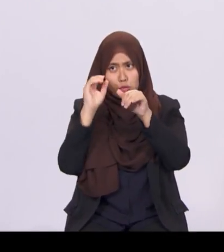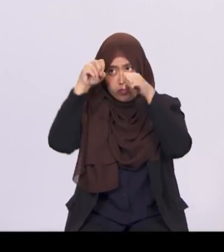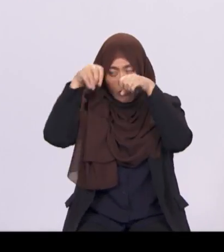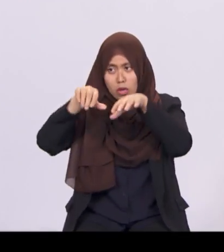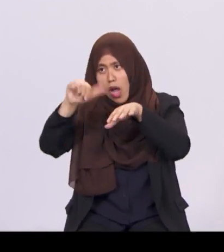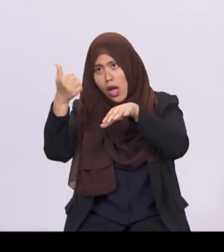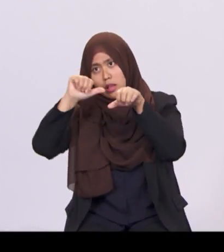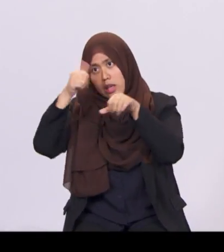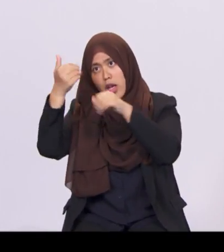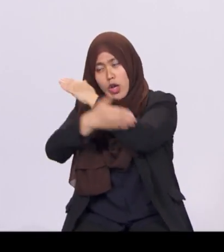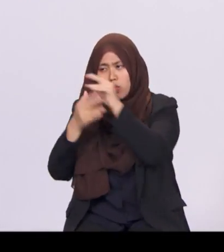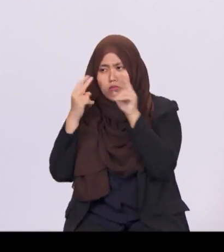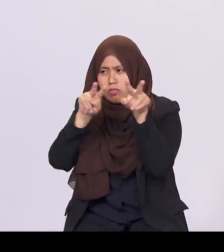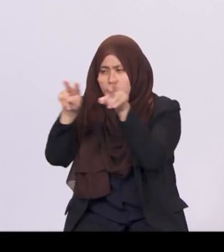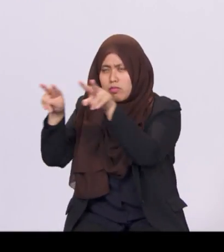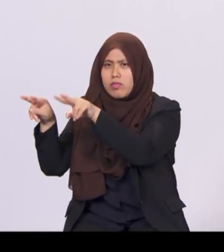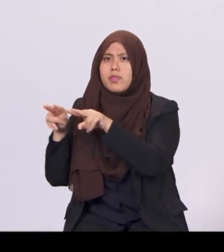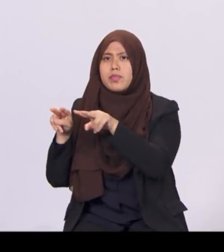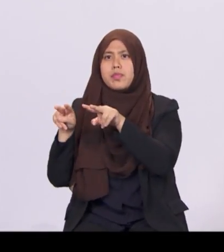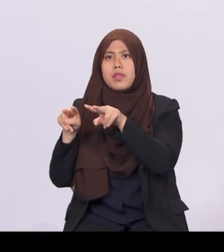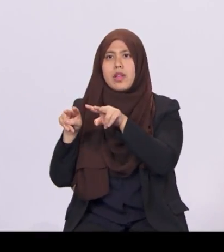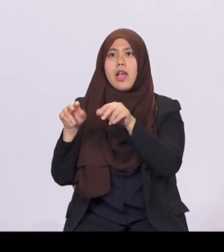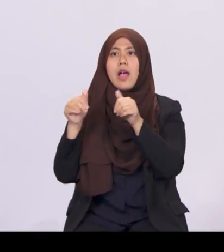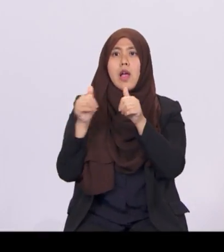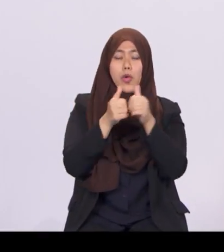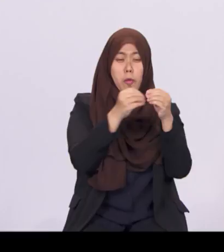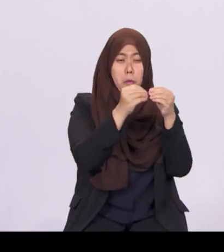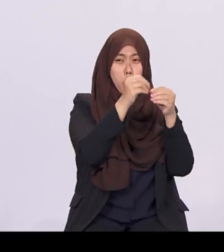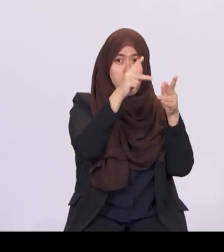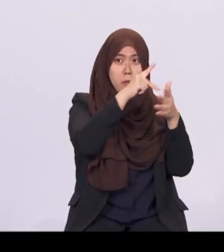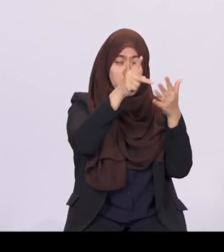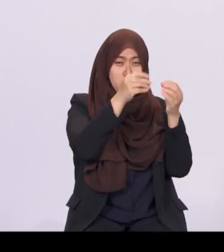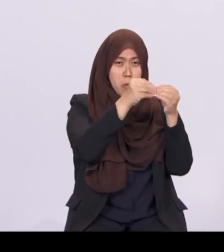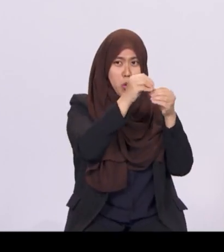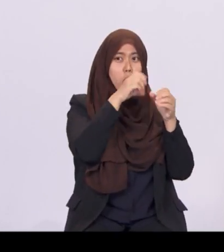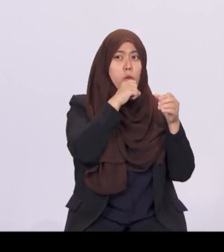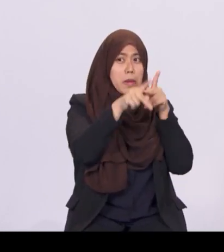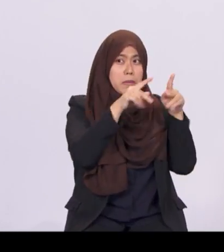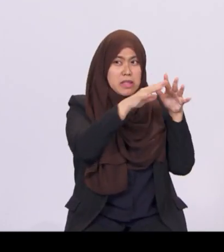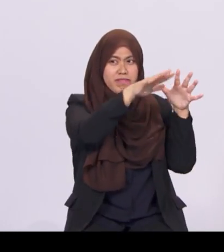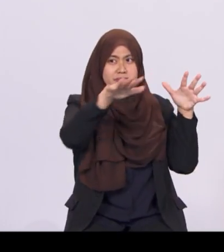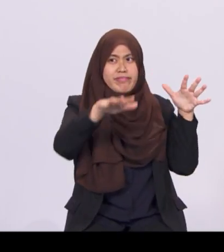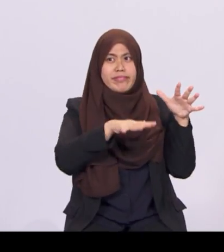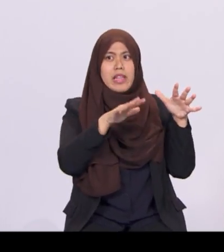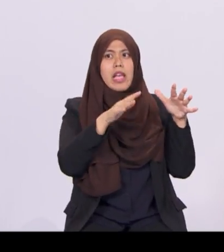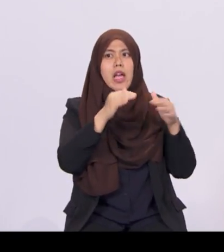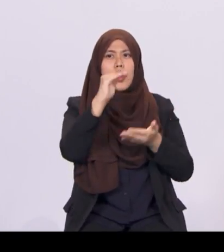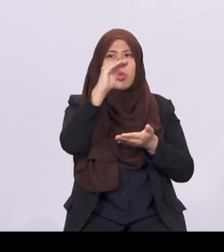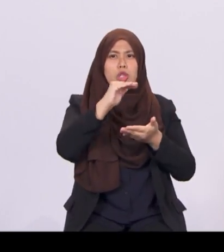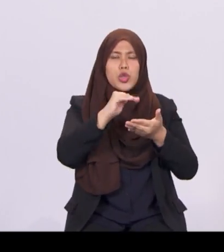we need to find ways to reduce manpower demand, while enabling our older workers to continue contributing.